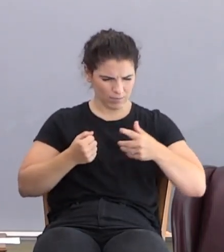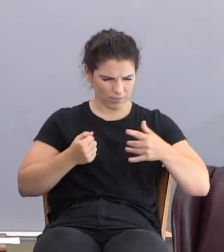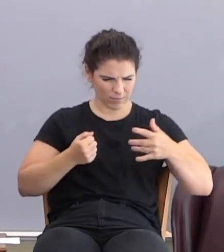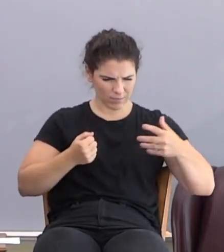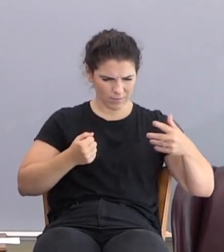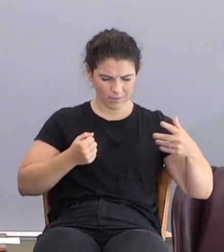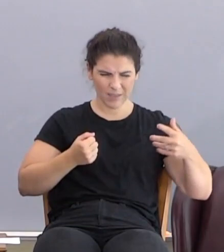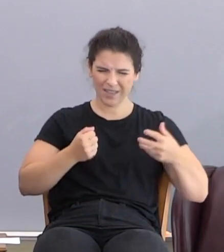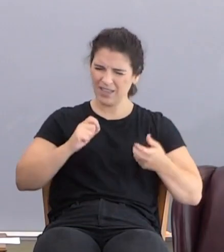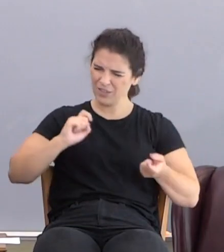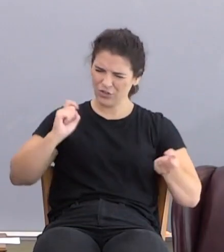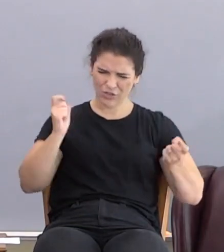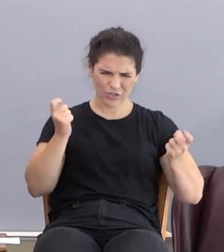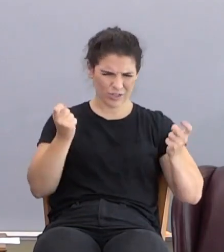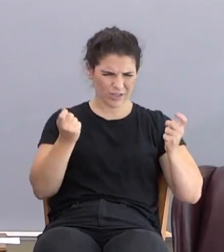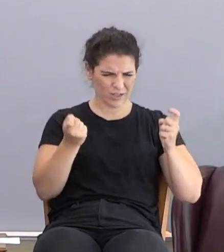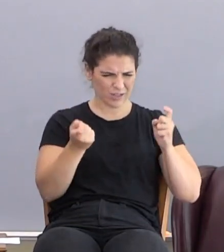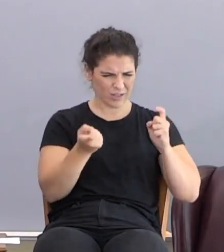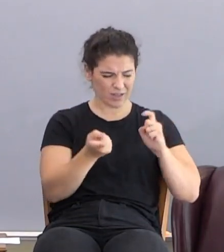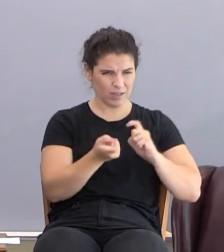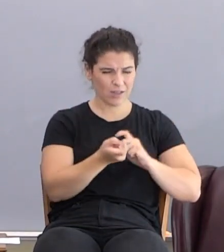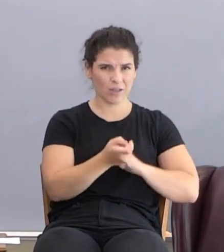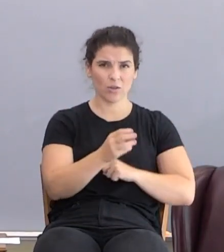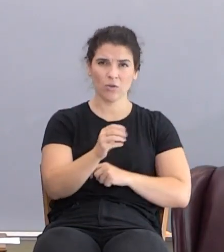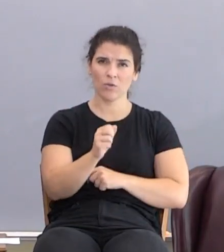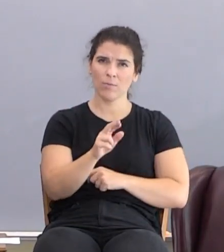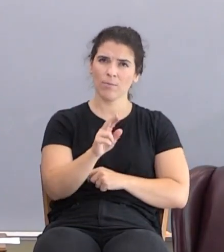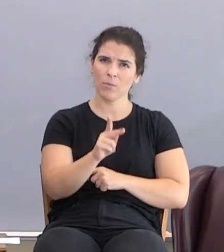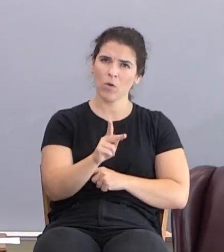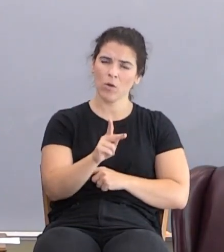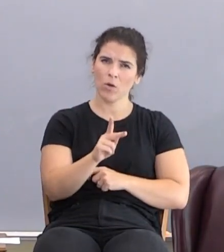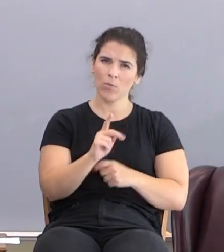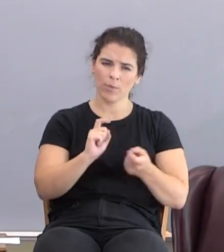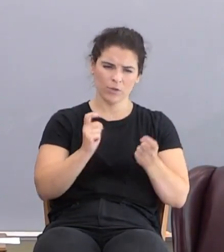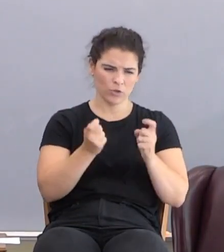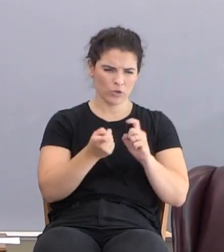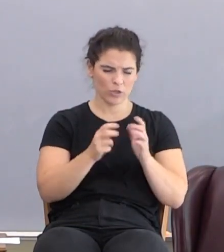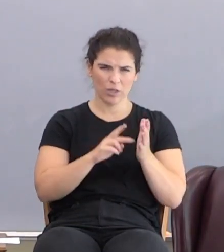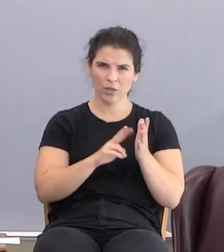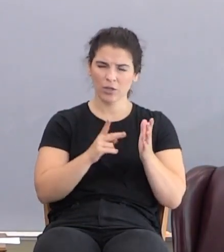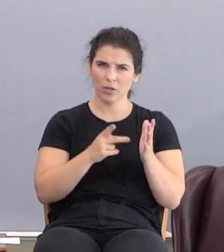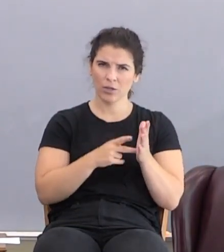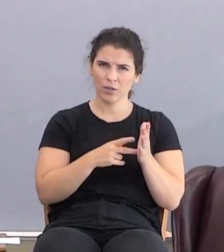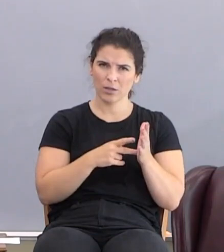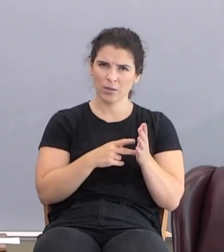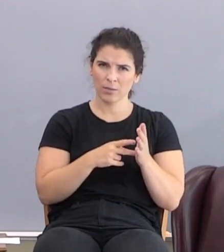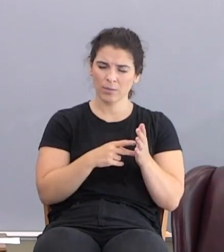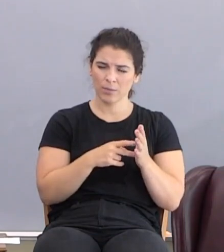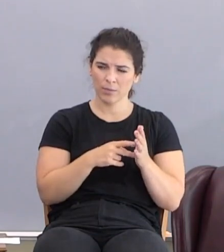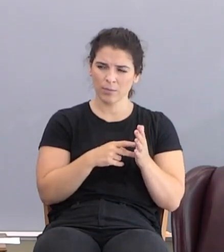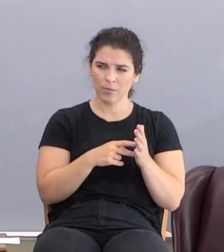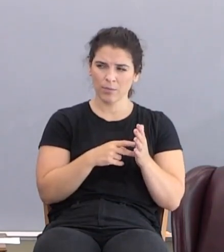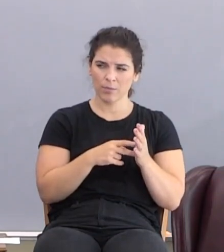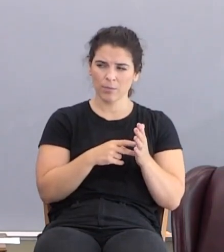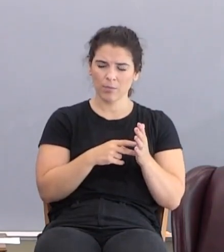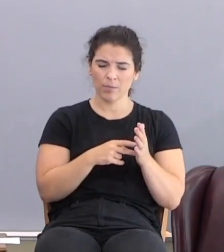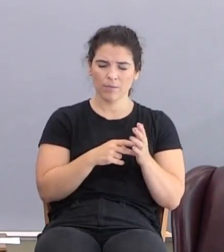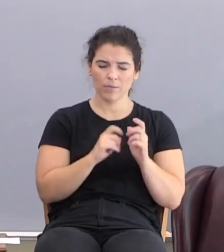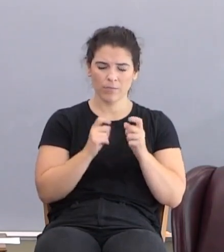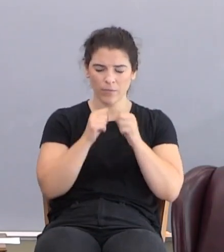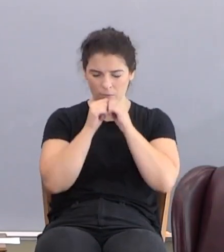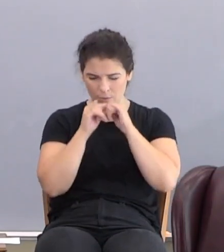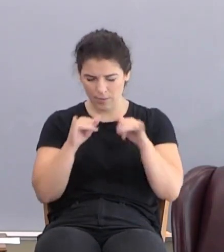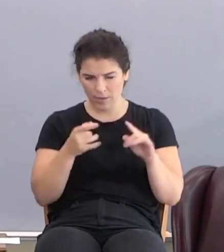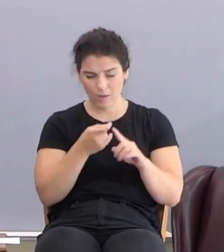and perverted the mark by changing it to mean that it gives a blessing